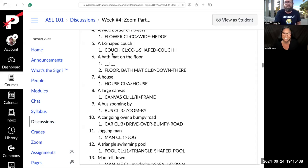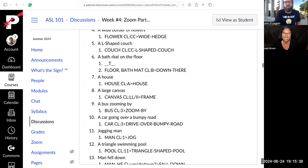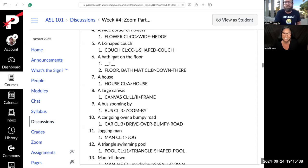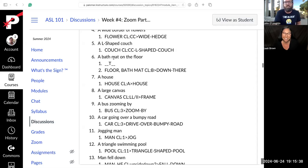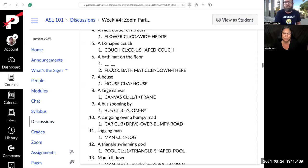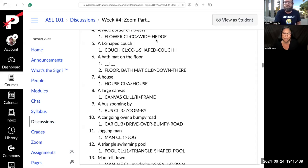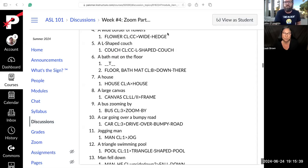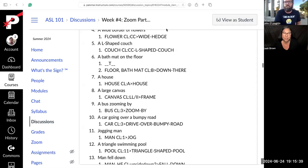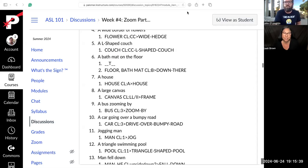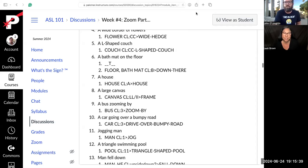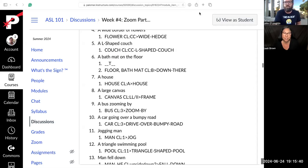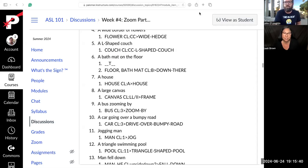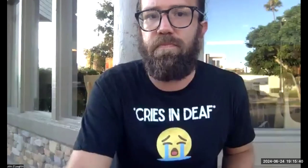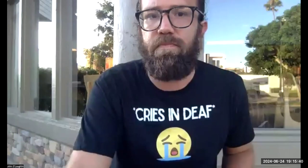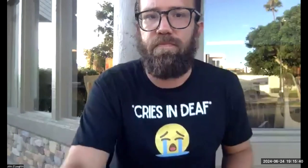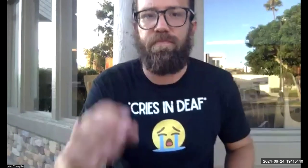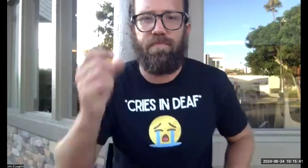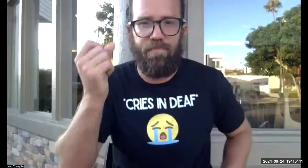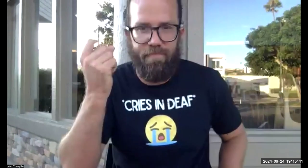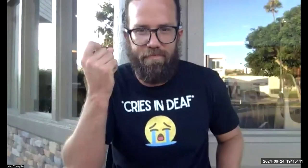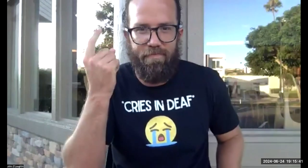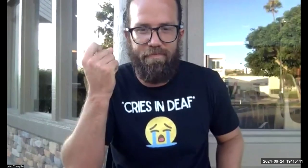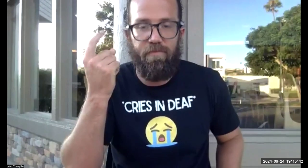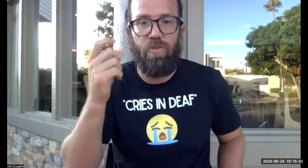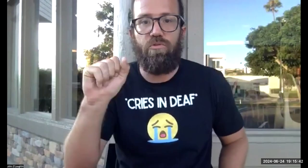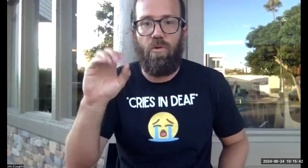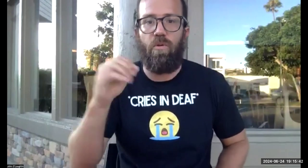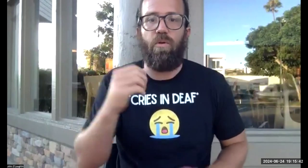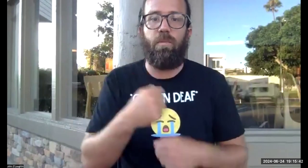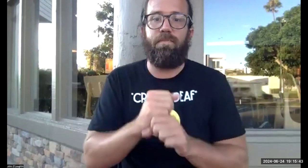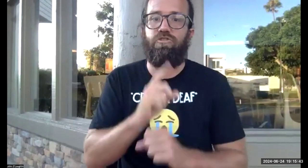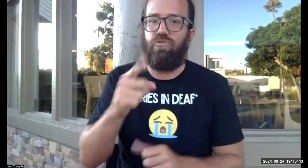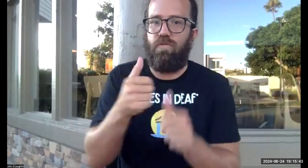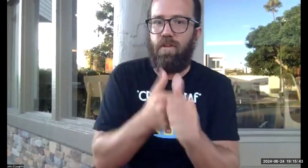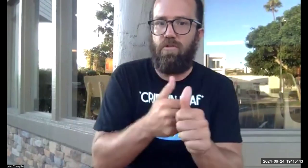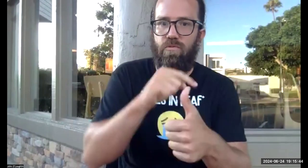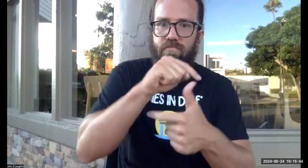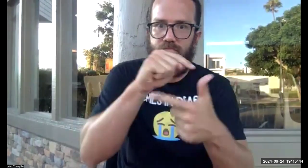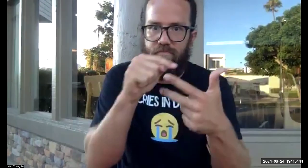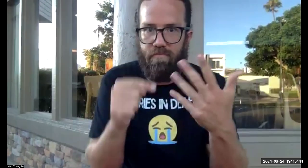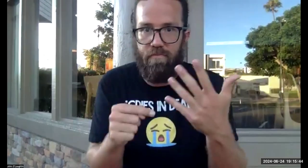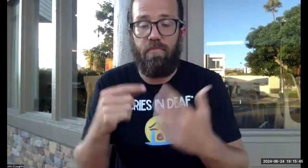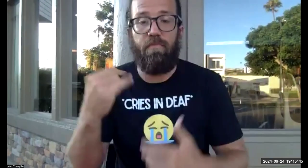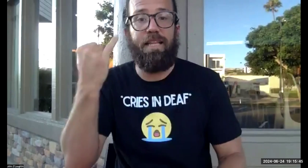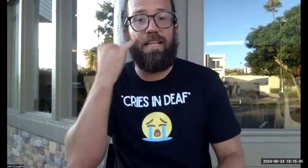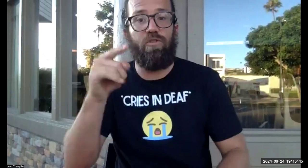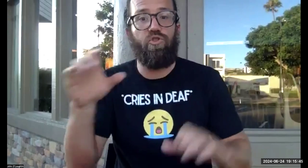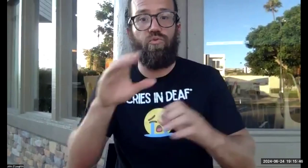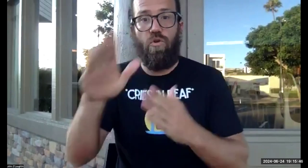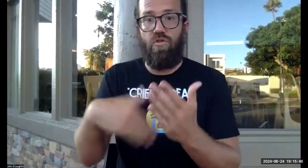Oh, my spelling here. Rectangle's not spelled correctly. Okay. So is that understand where you're going to have to follow these.